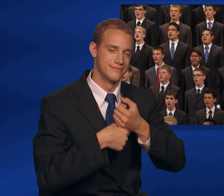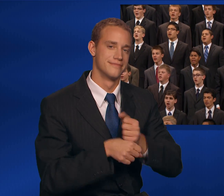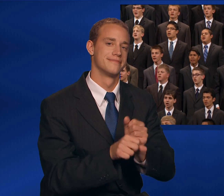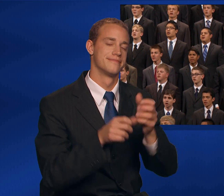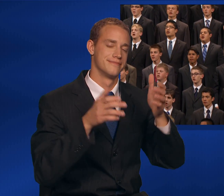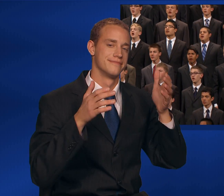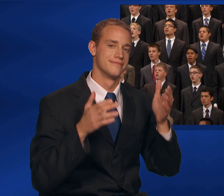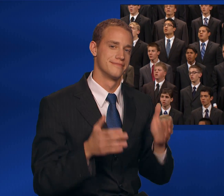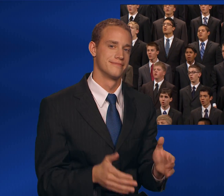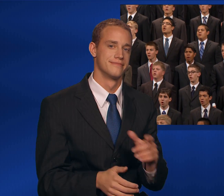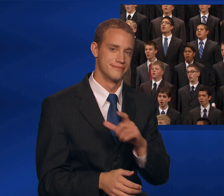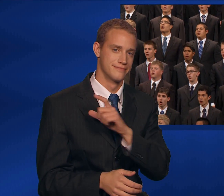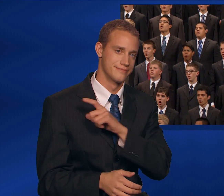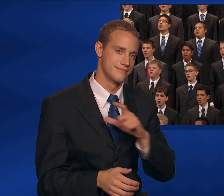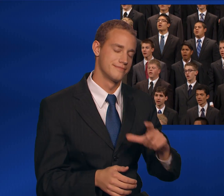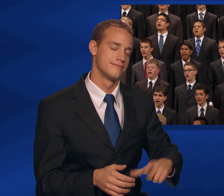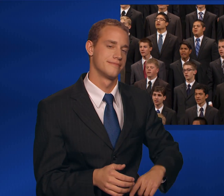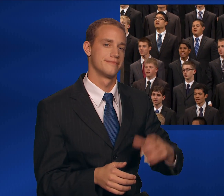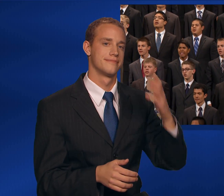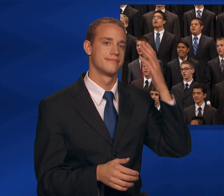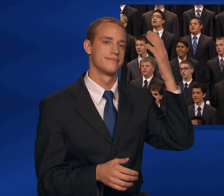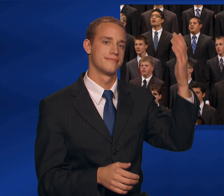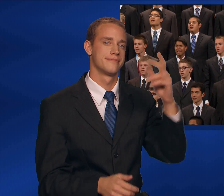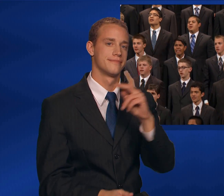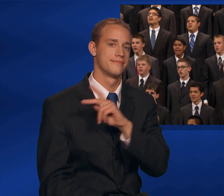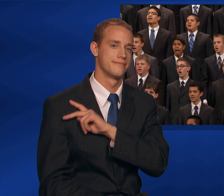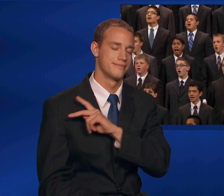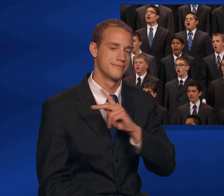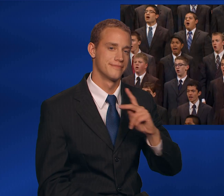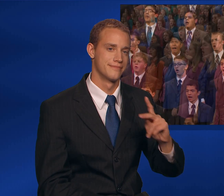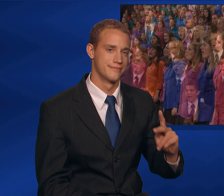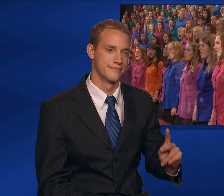maker, Lord and King.